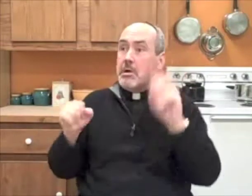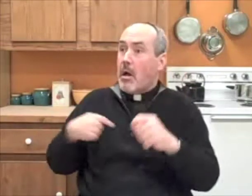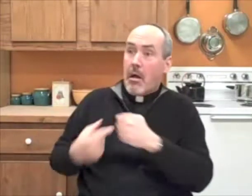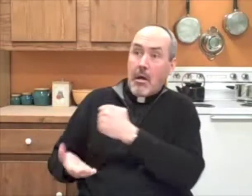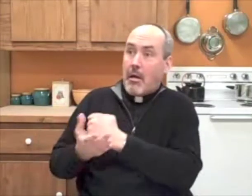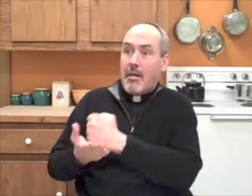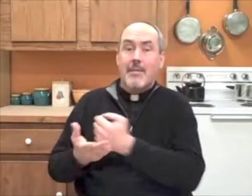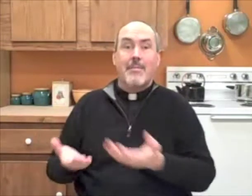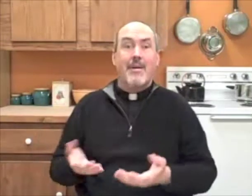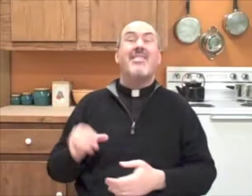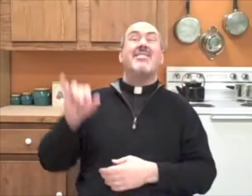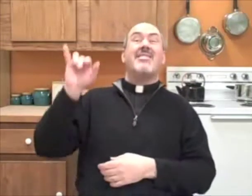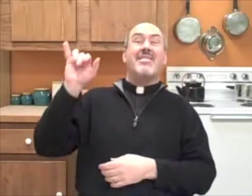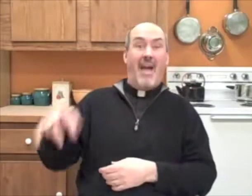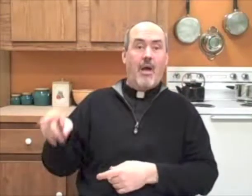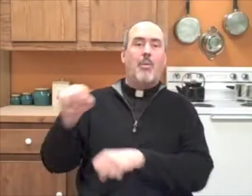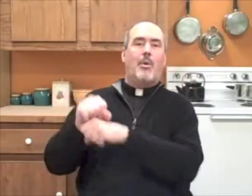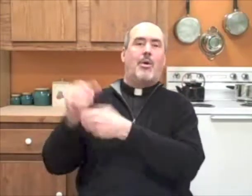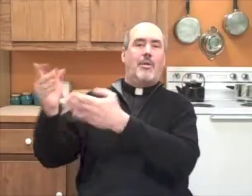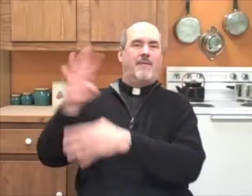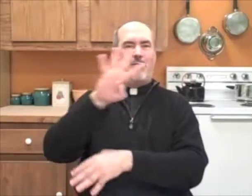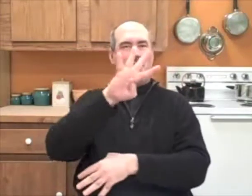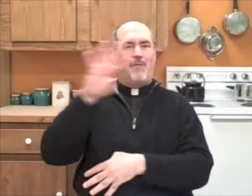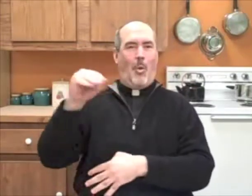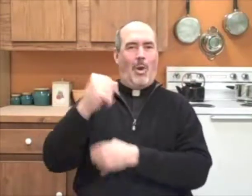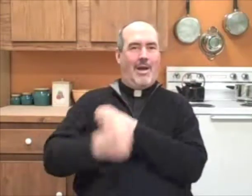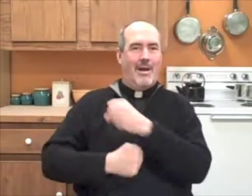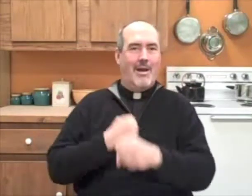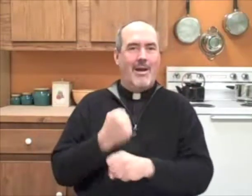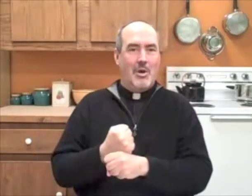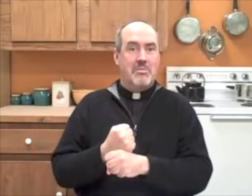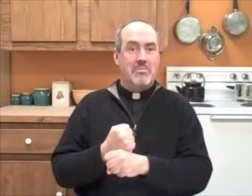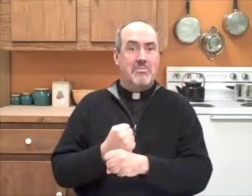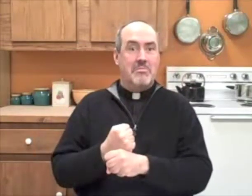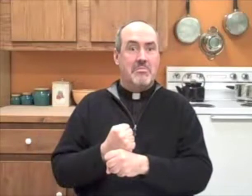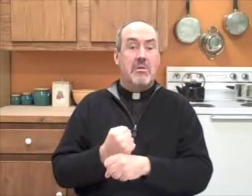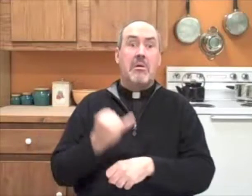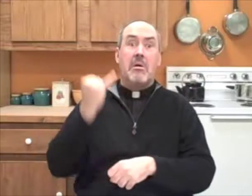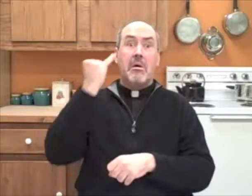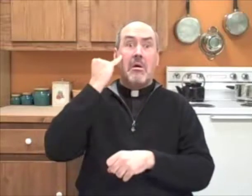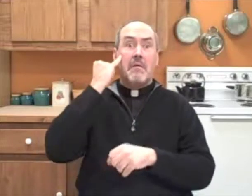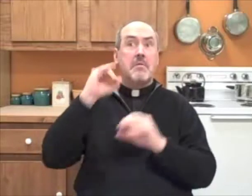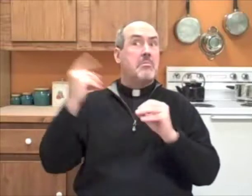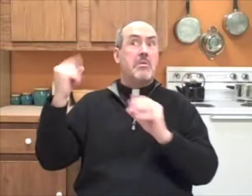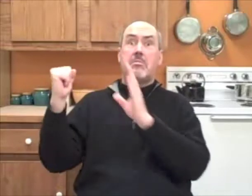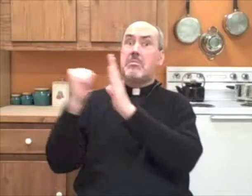when people would show up on the doorstep of the college. He did that for forty straight years.